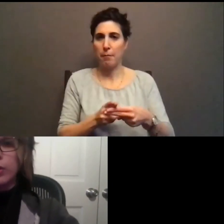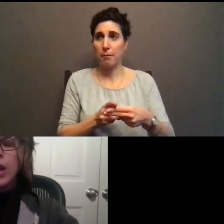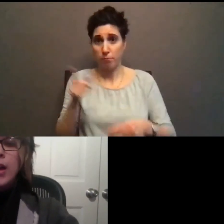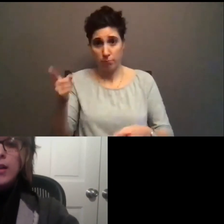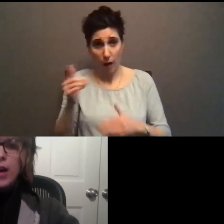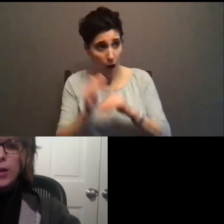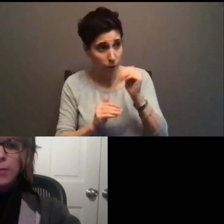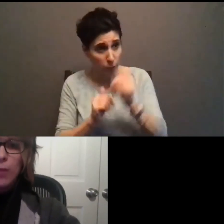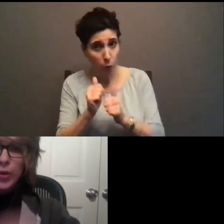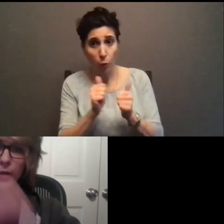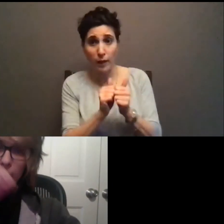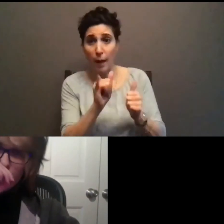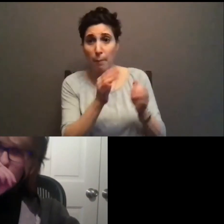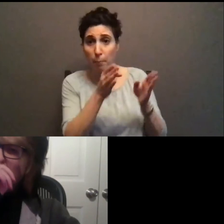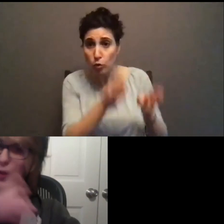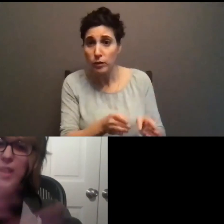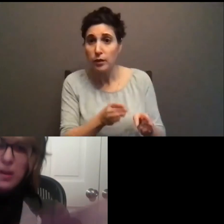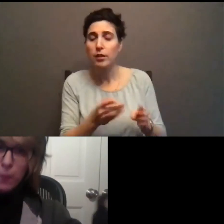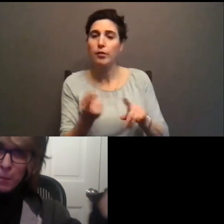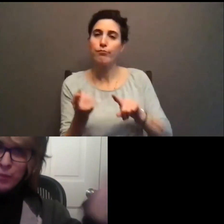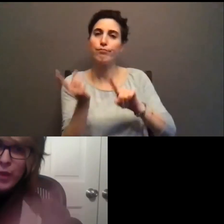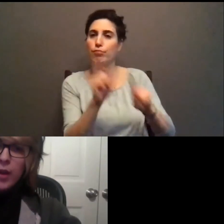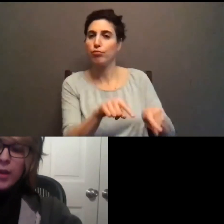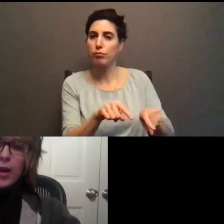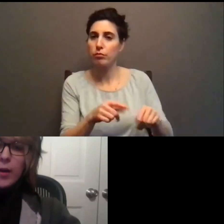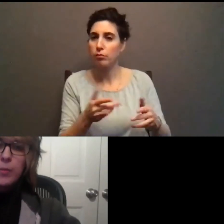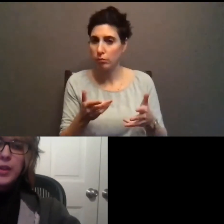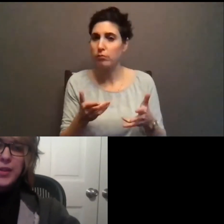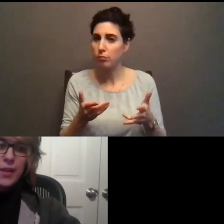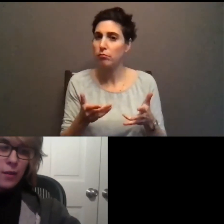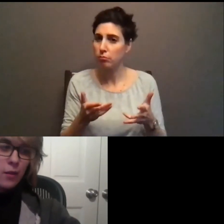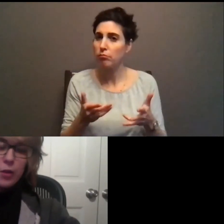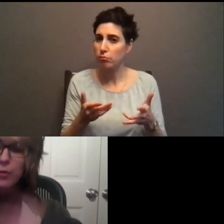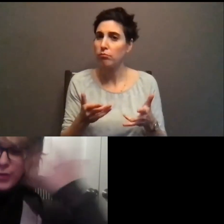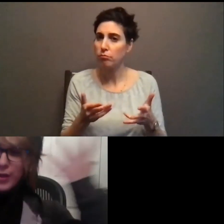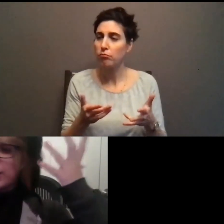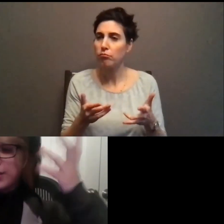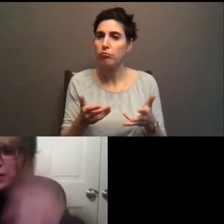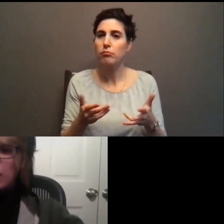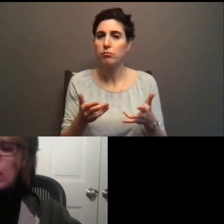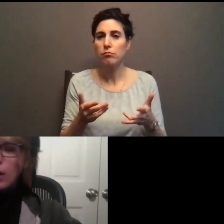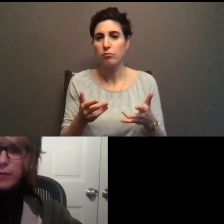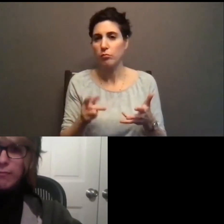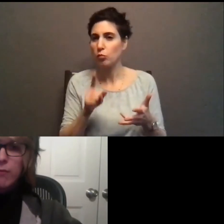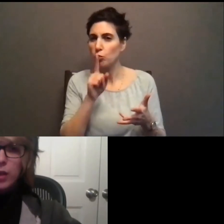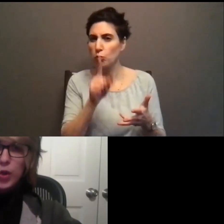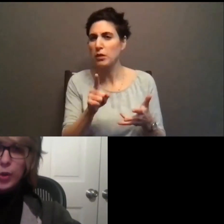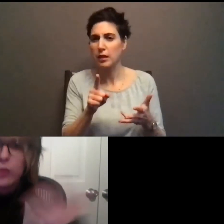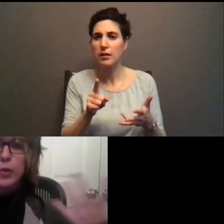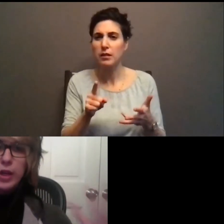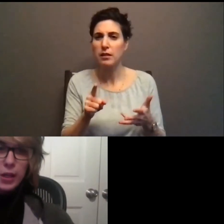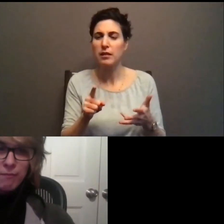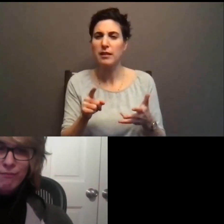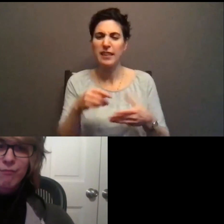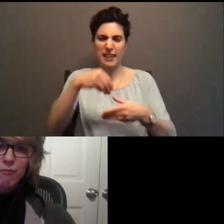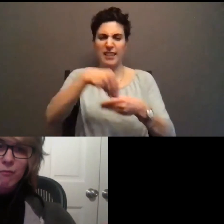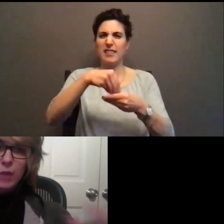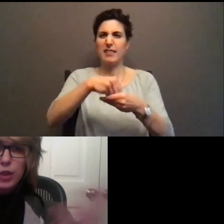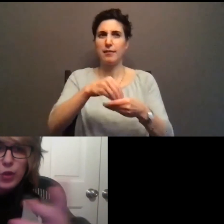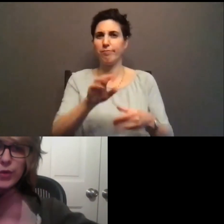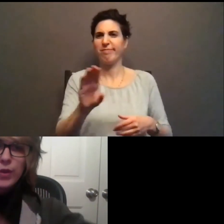comfortable. Um, or I feel safe. Um, because you know, there's tons of things that go on and ensure community